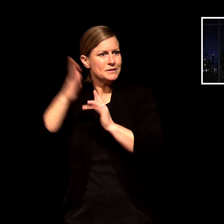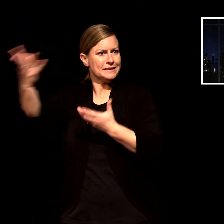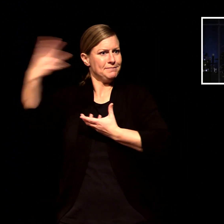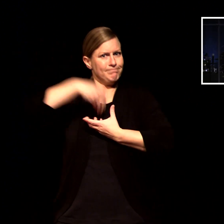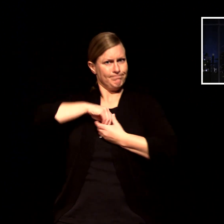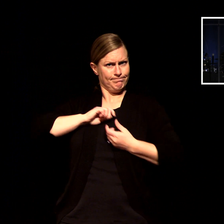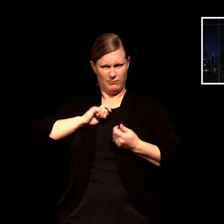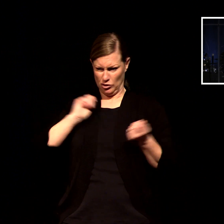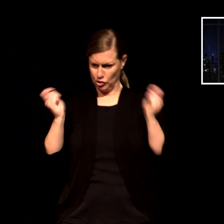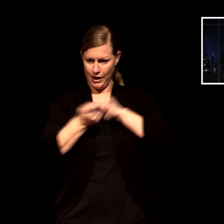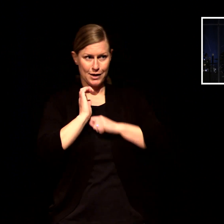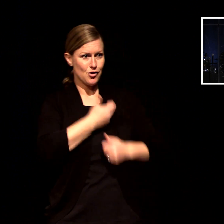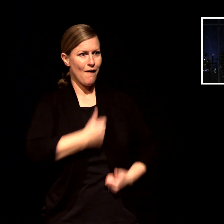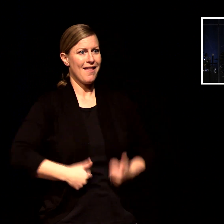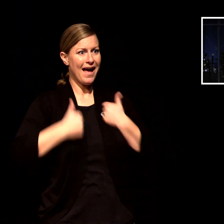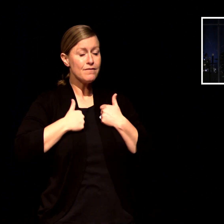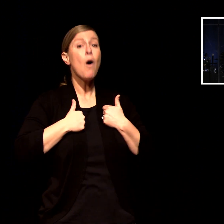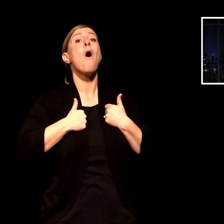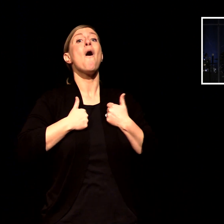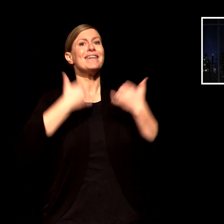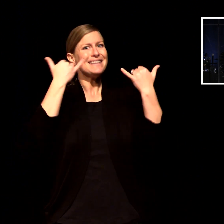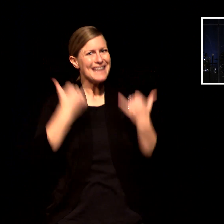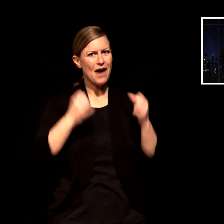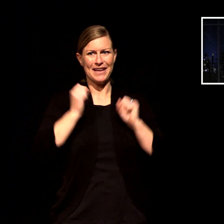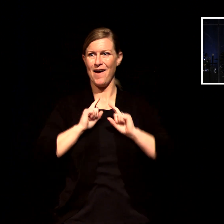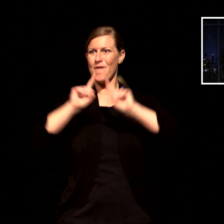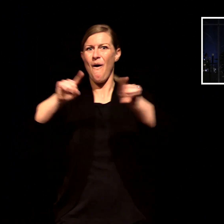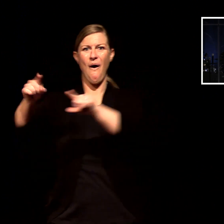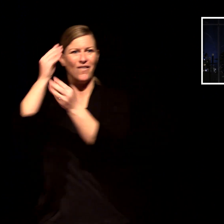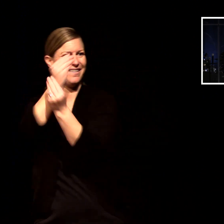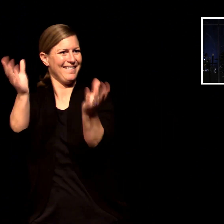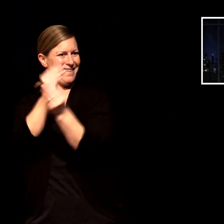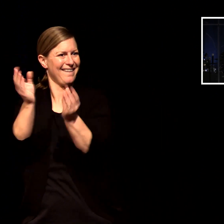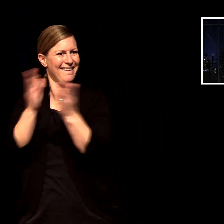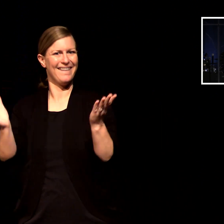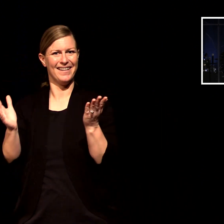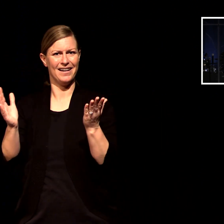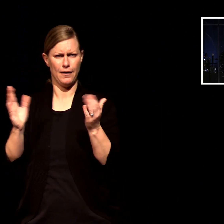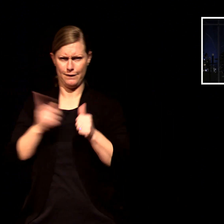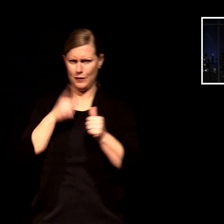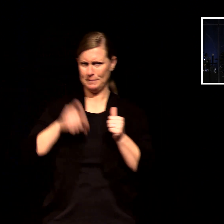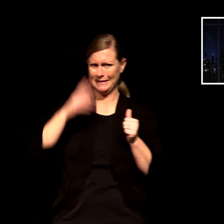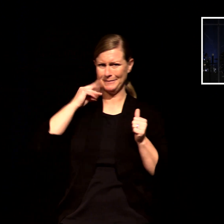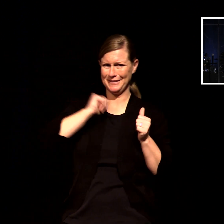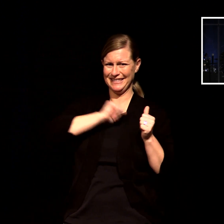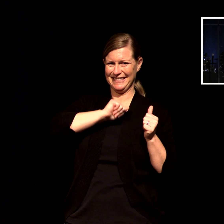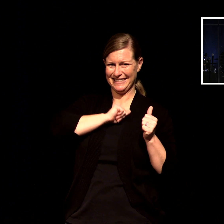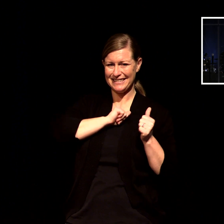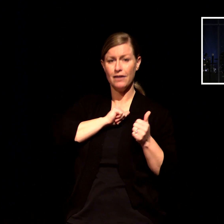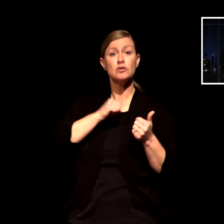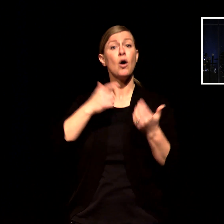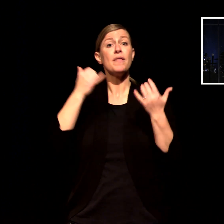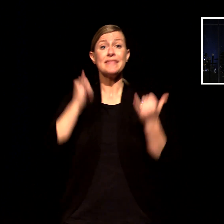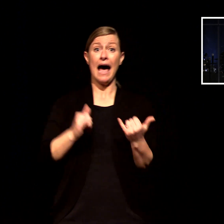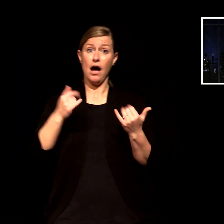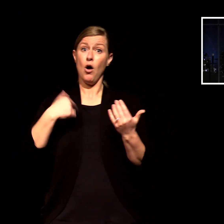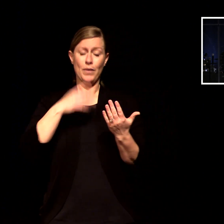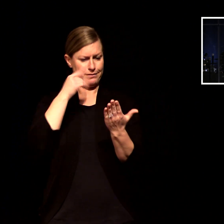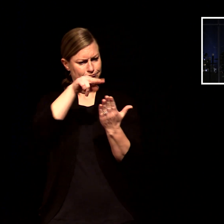jesus has been working towards he's been proclaiming the gospel we've heard his words we've seen his works and now he's handing